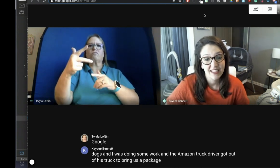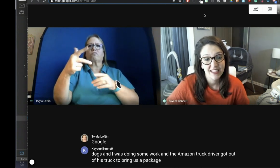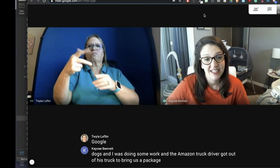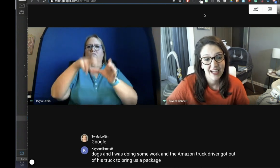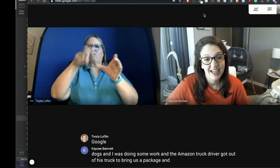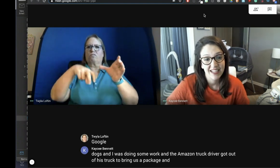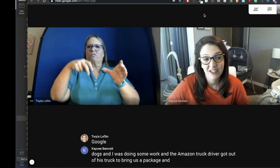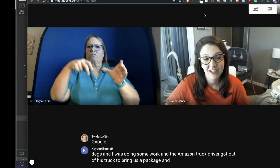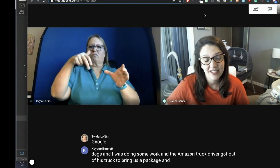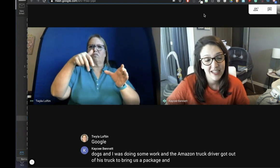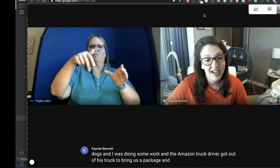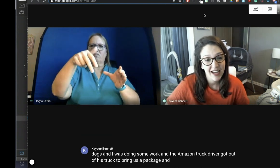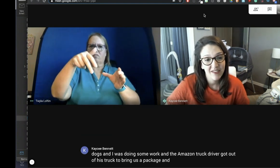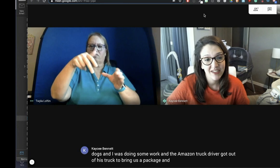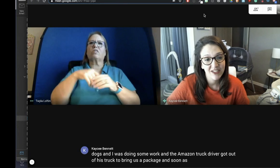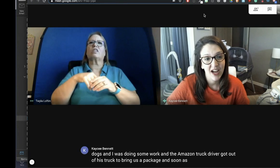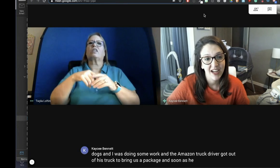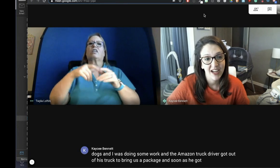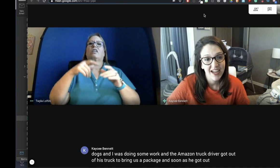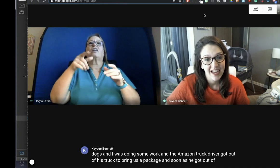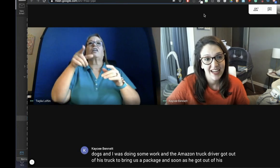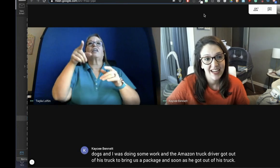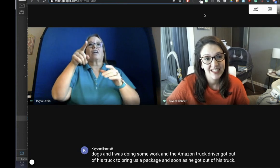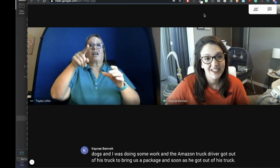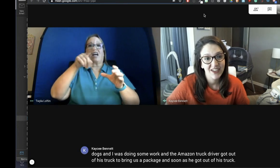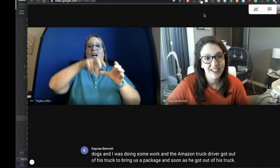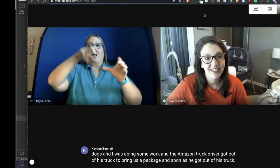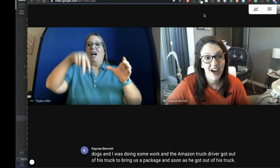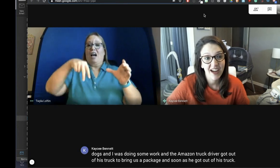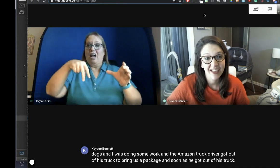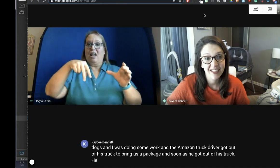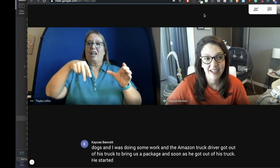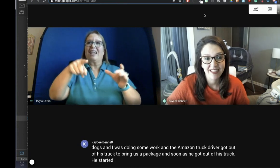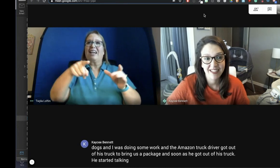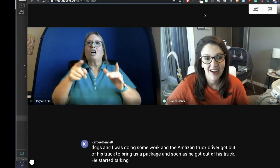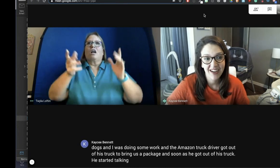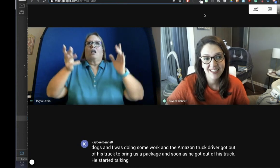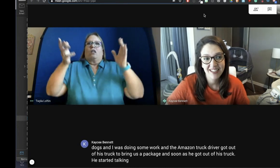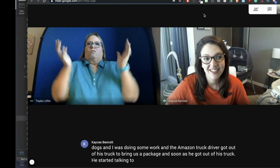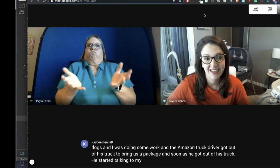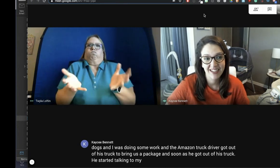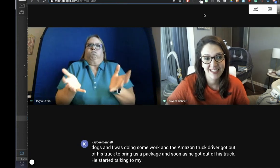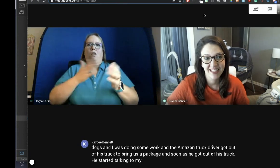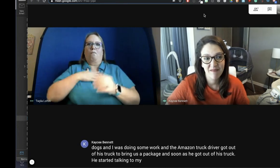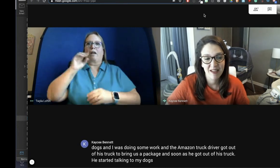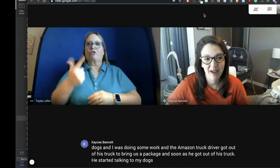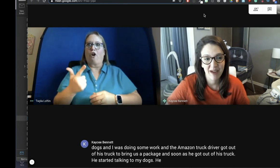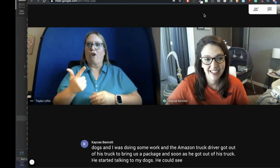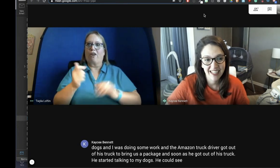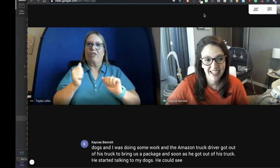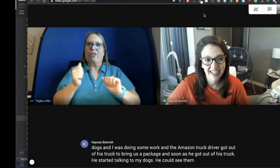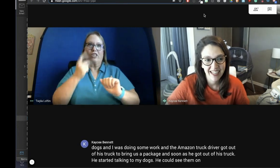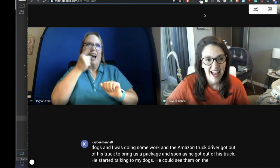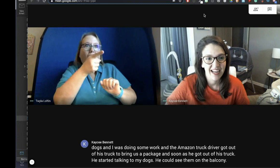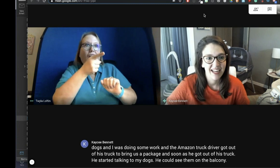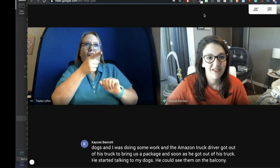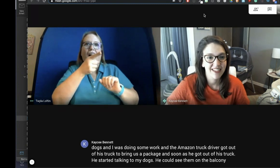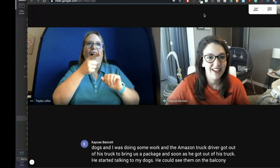as soon as he got out of his truck, he started talking to my dogs. He could see them on the balcony and he was telling